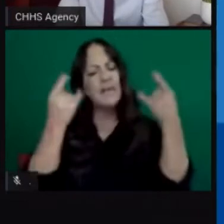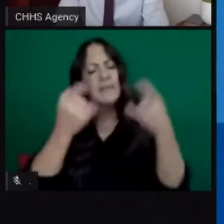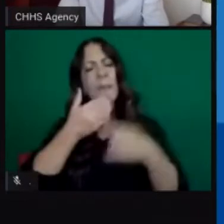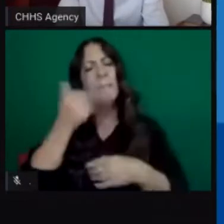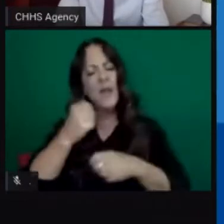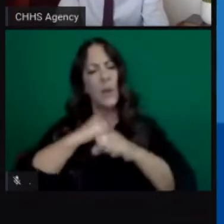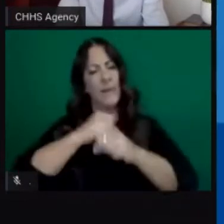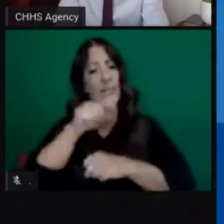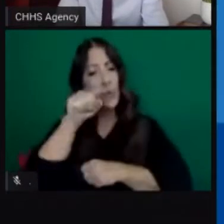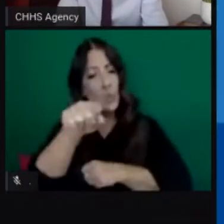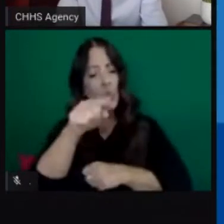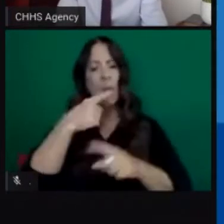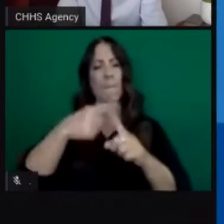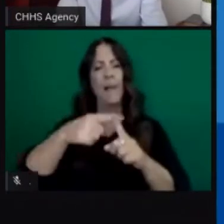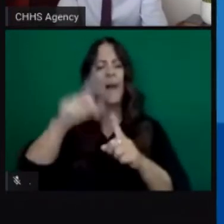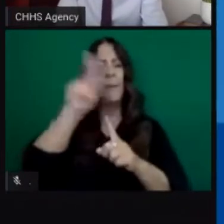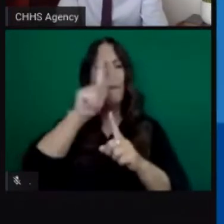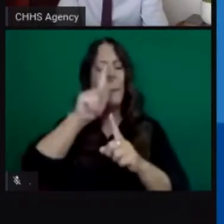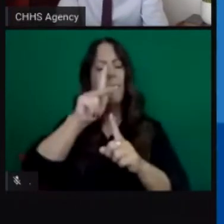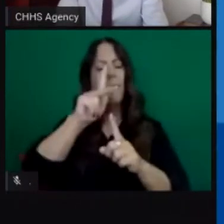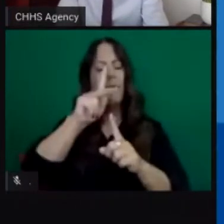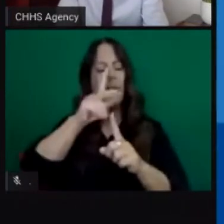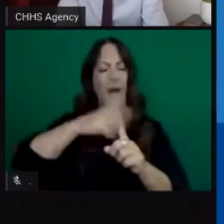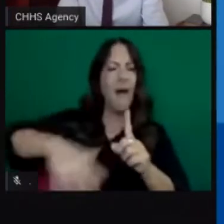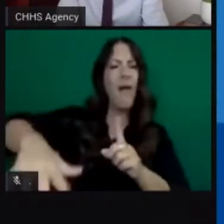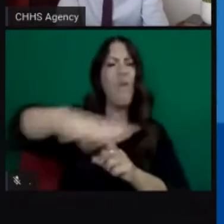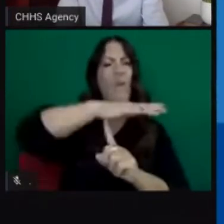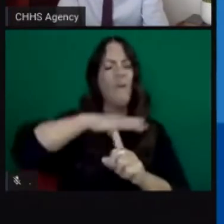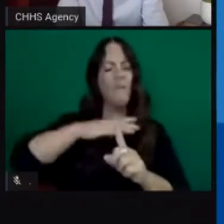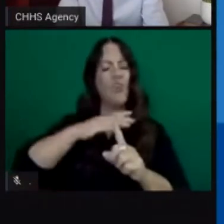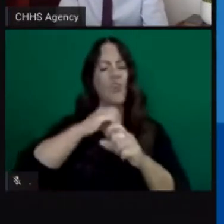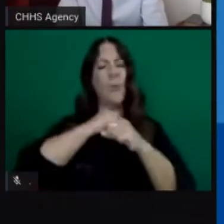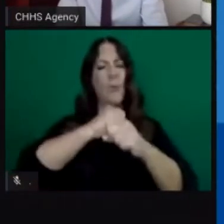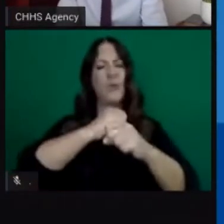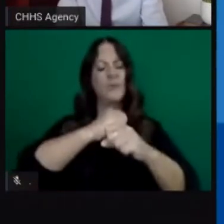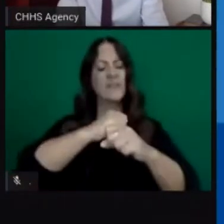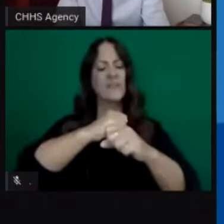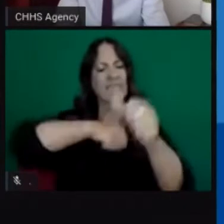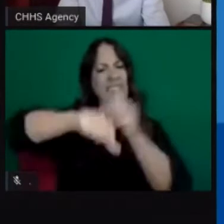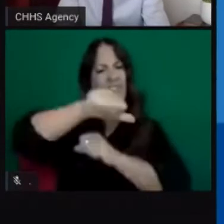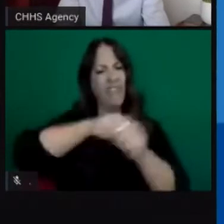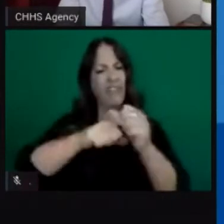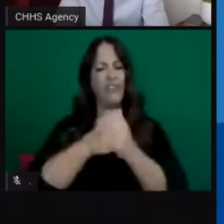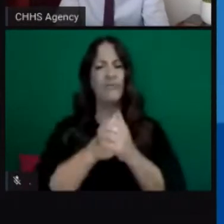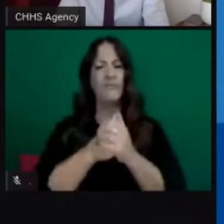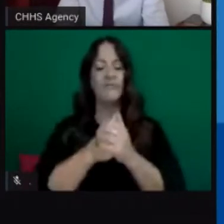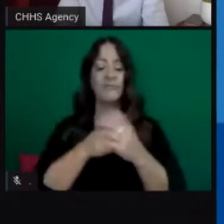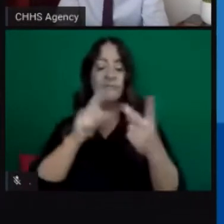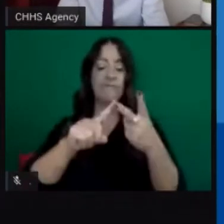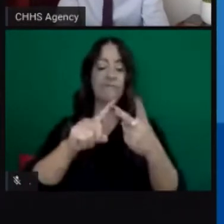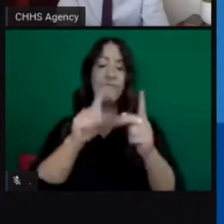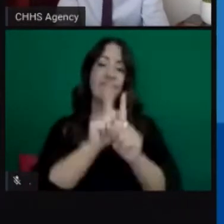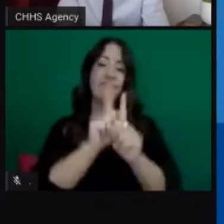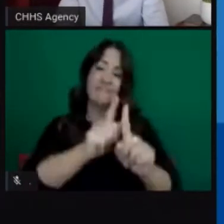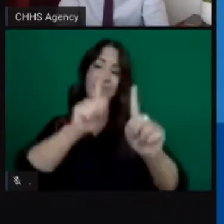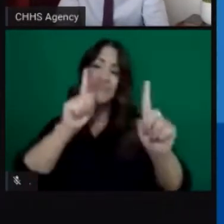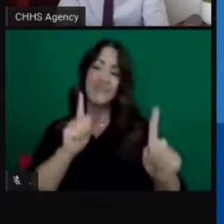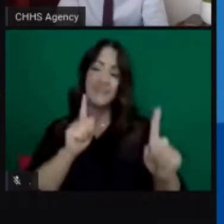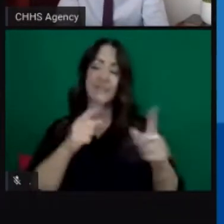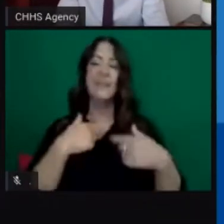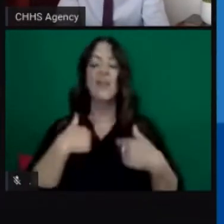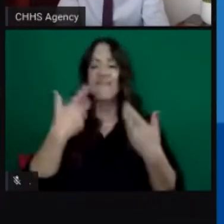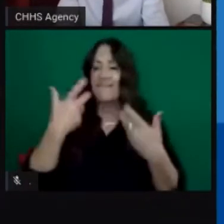you but really does work to protect you as well um maintaining six feet of distance i received